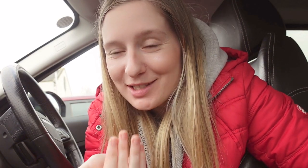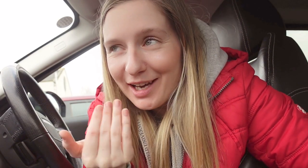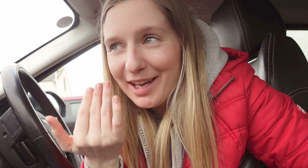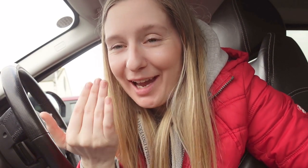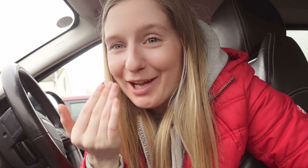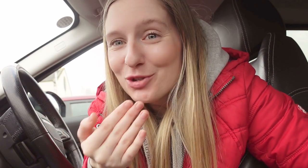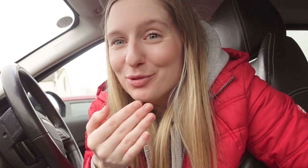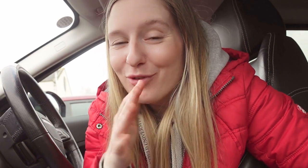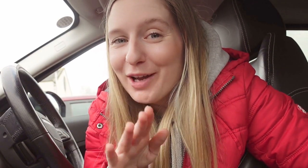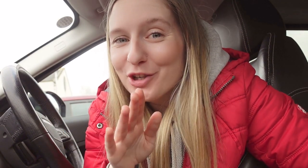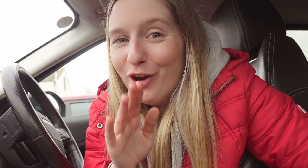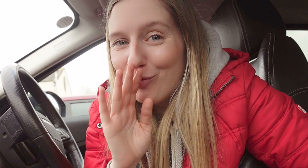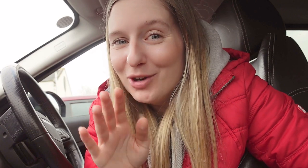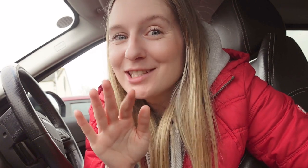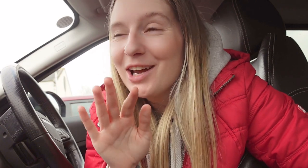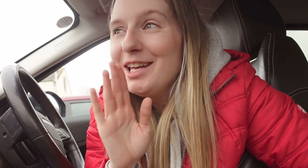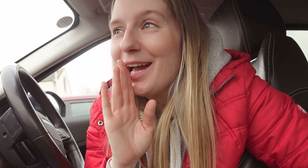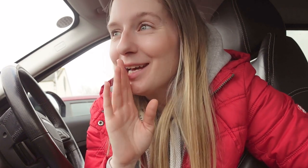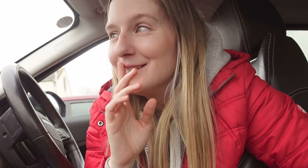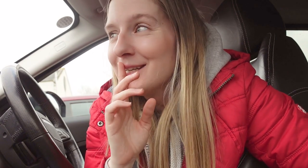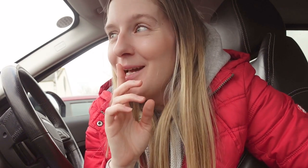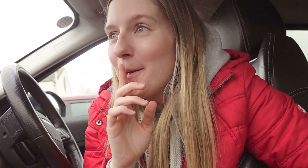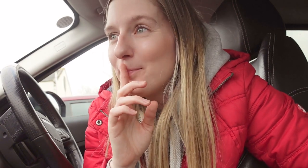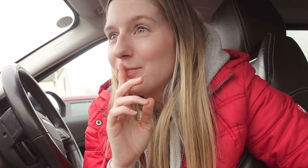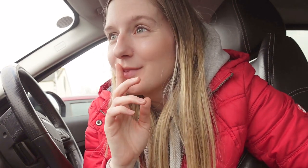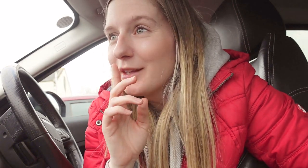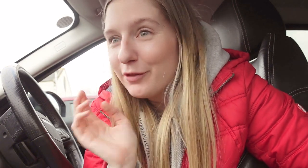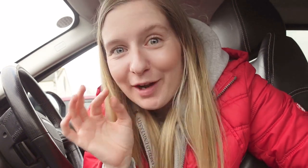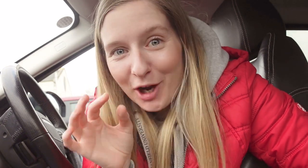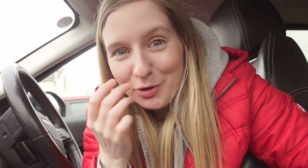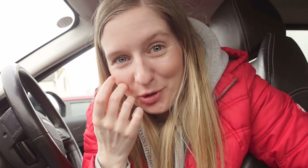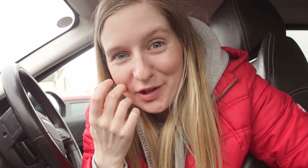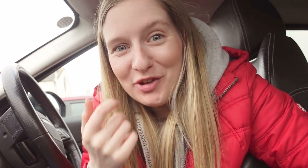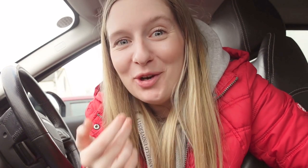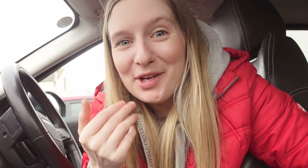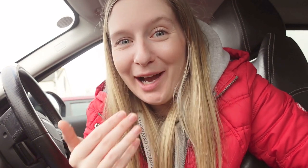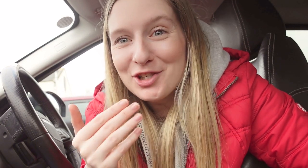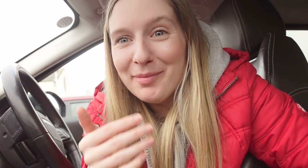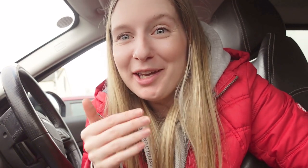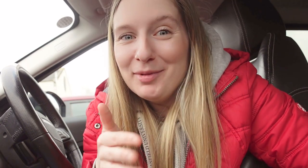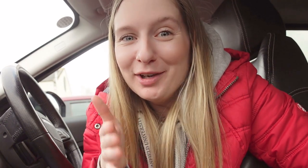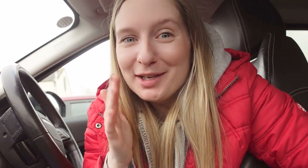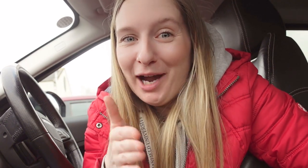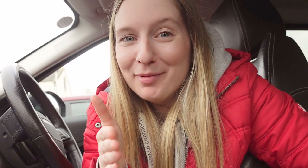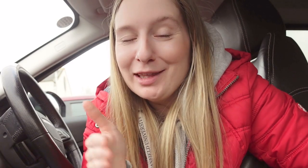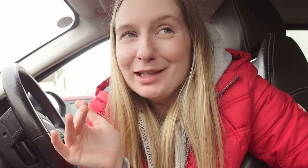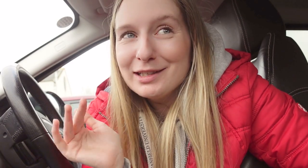and like actual reflection of what it's like and the fact that I'm recording this video is like actually making me realize how many things